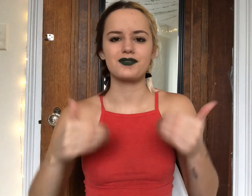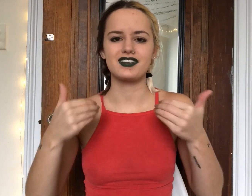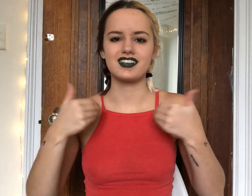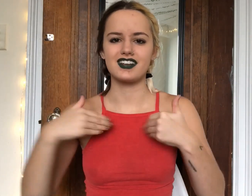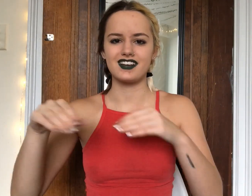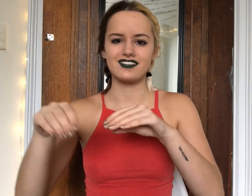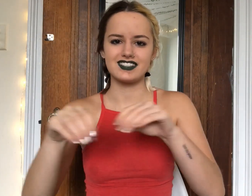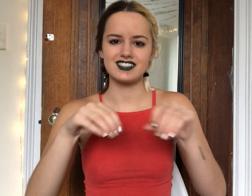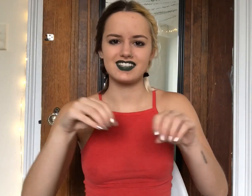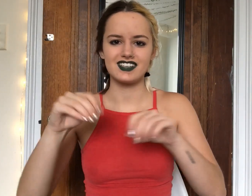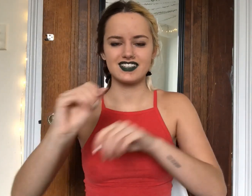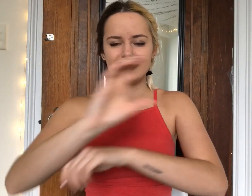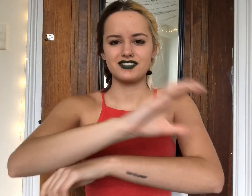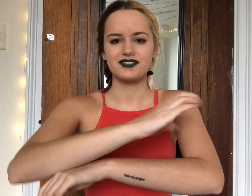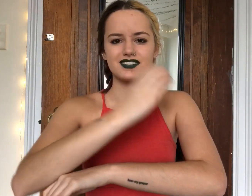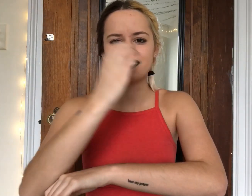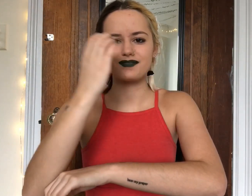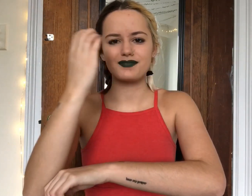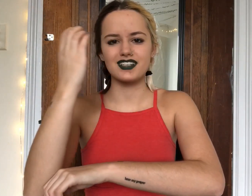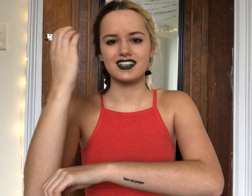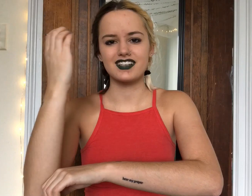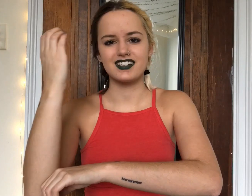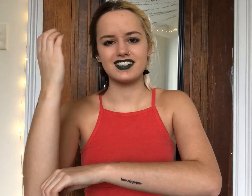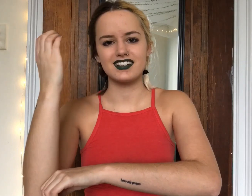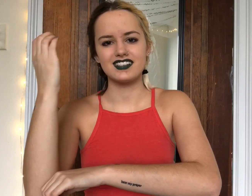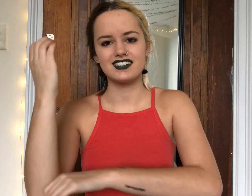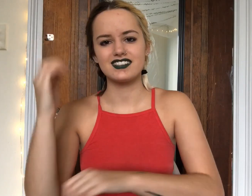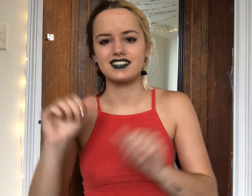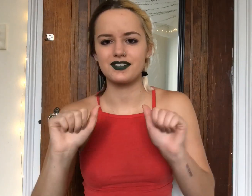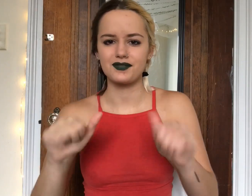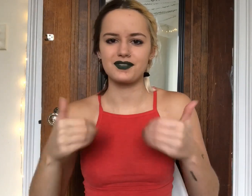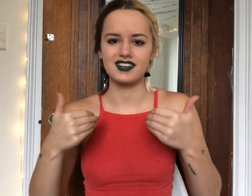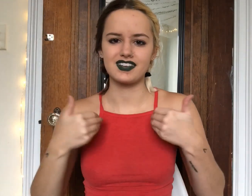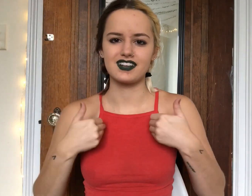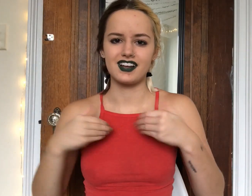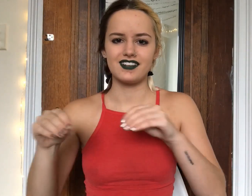Can Have A Sandy Christmas We Can Have A